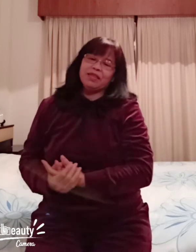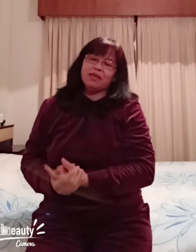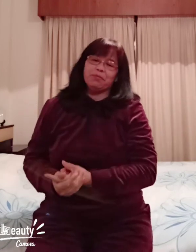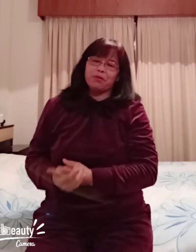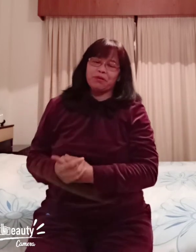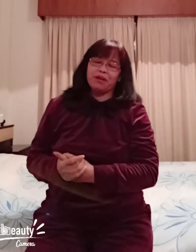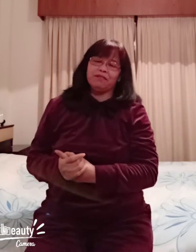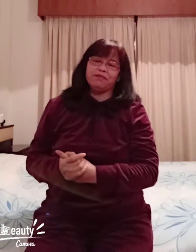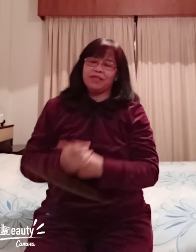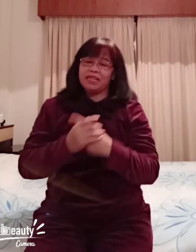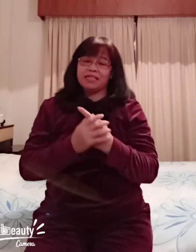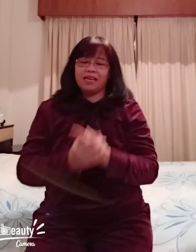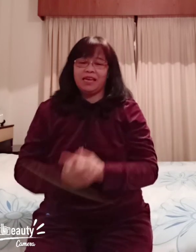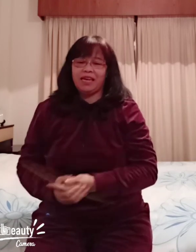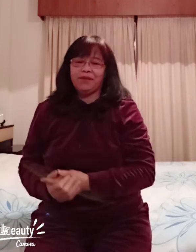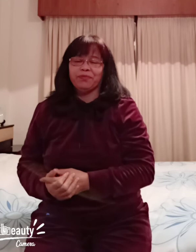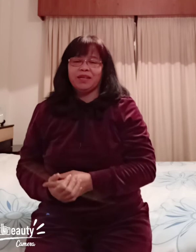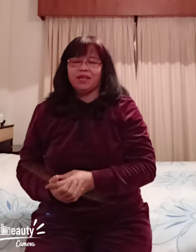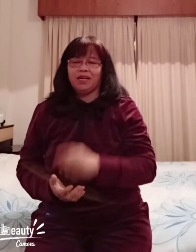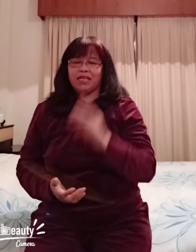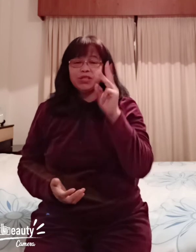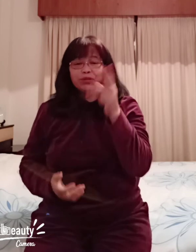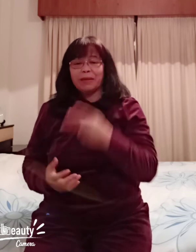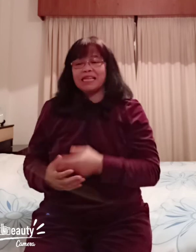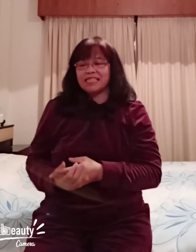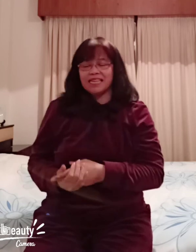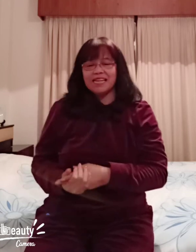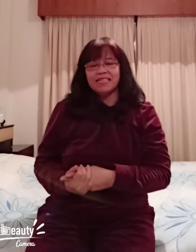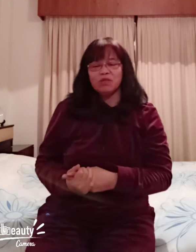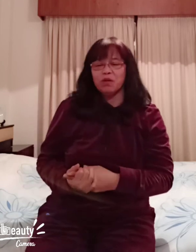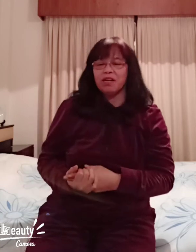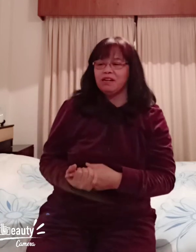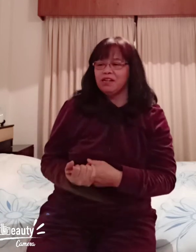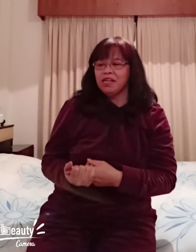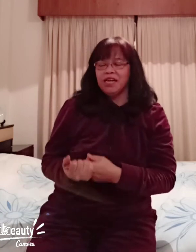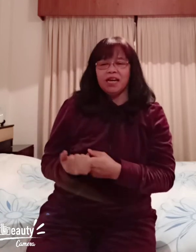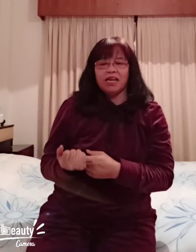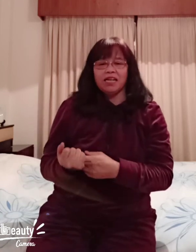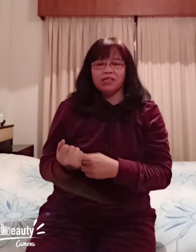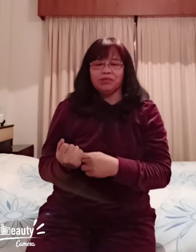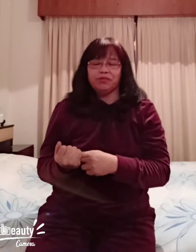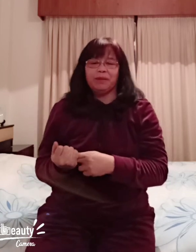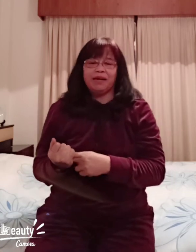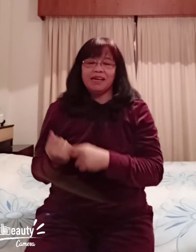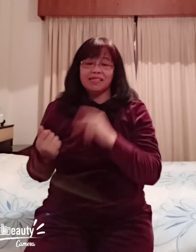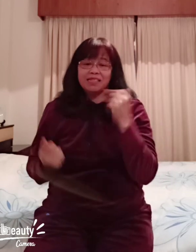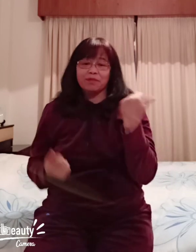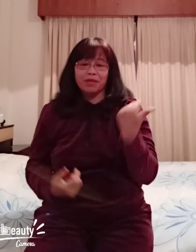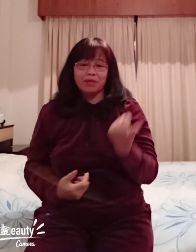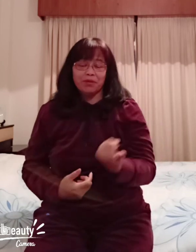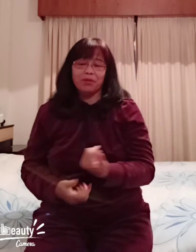program feeding day uh in two places one uh from astic bimbong